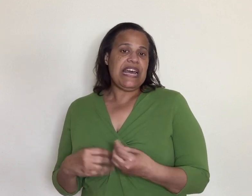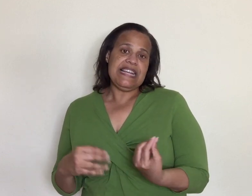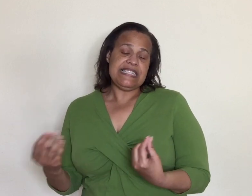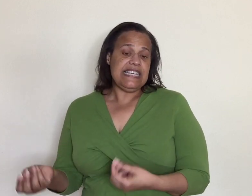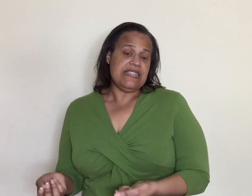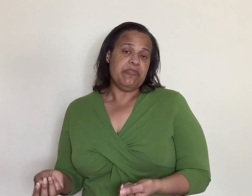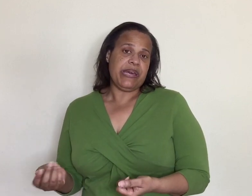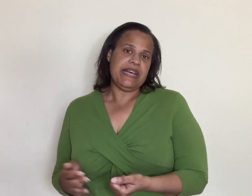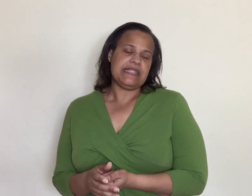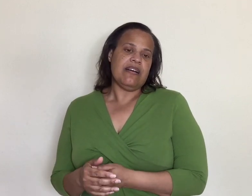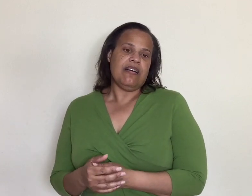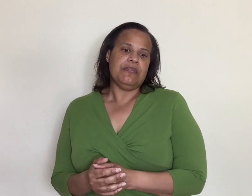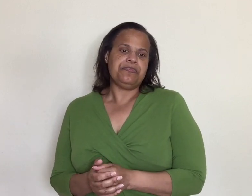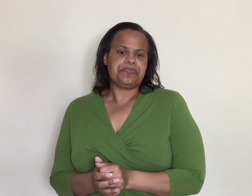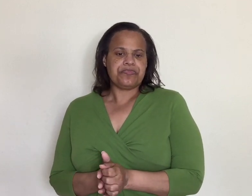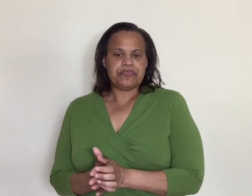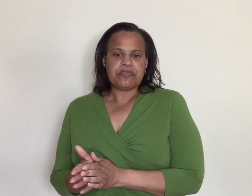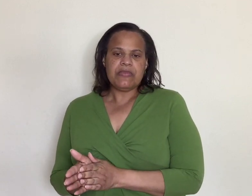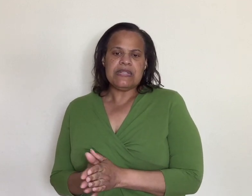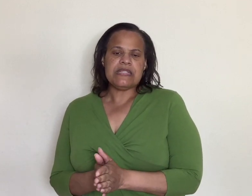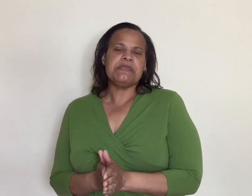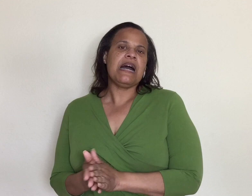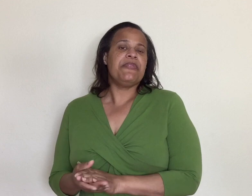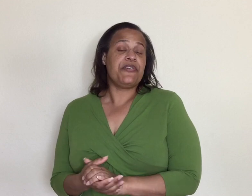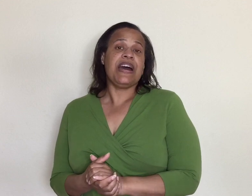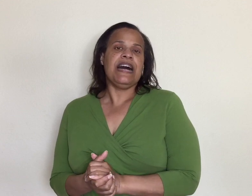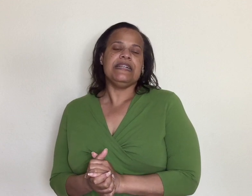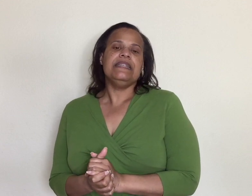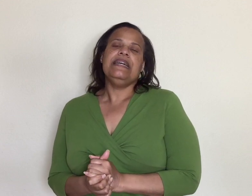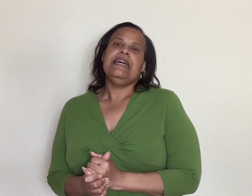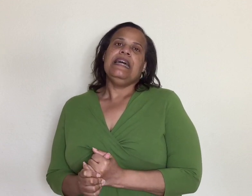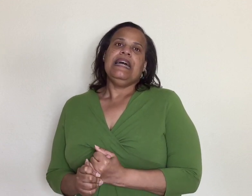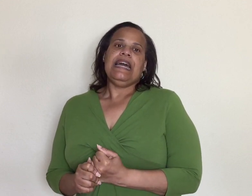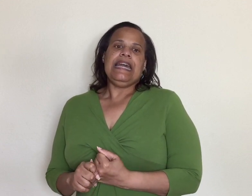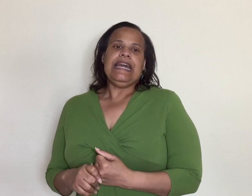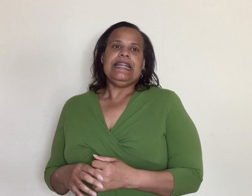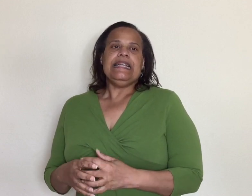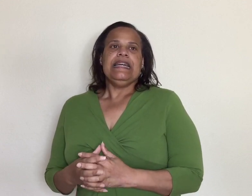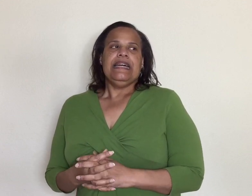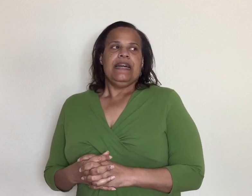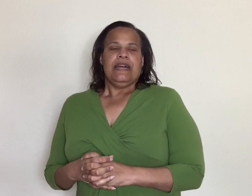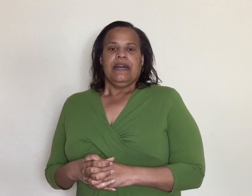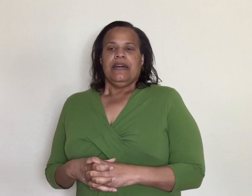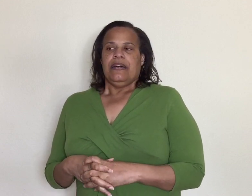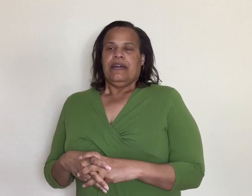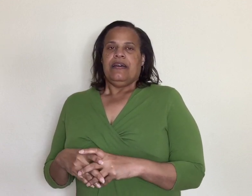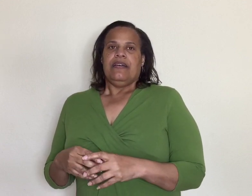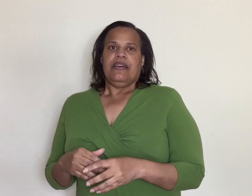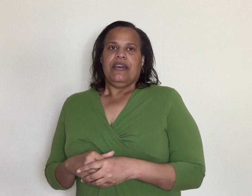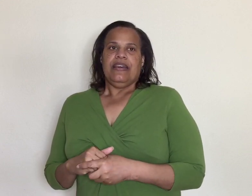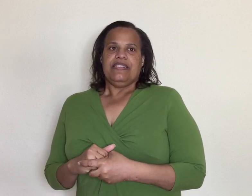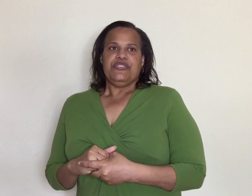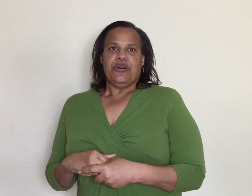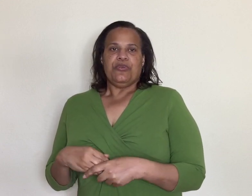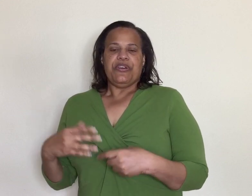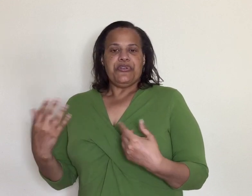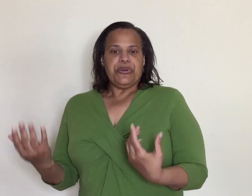dad is eating because uh sometimes they're not and and you know they're doing